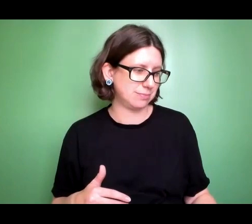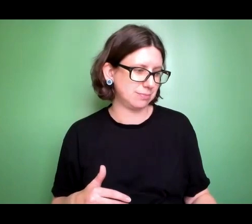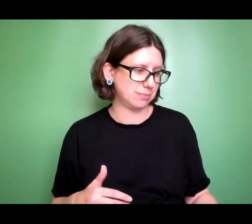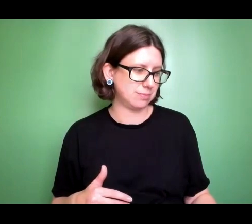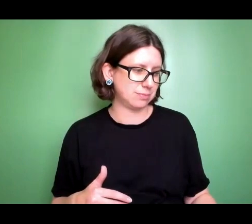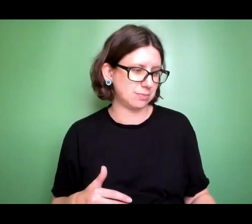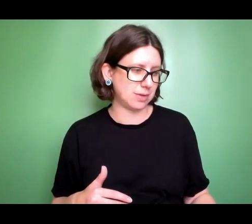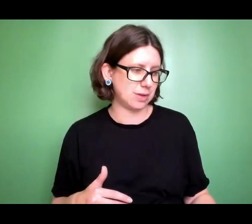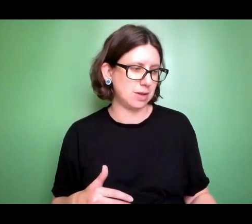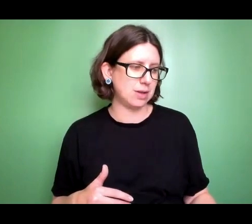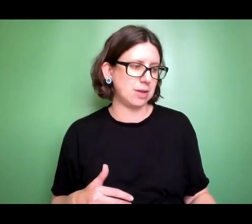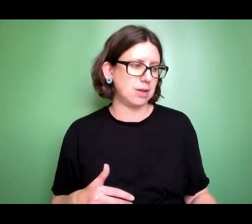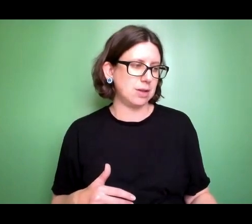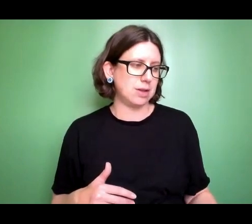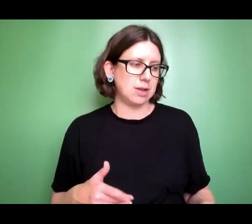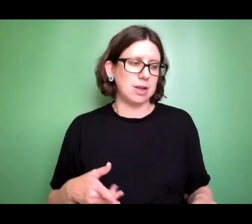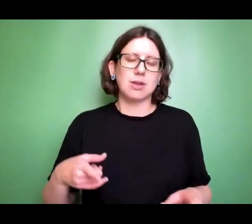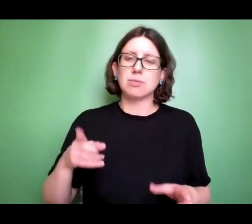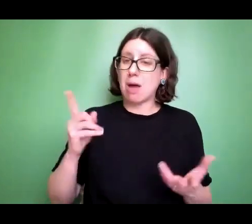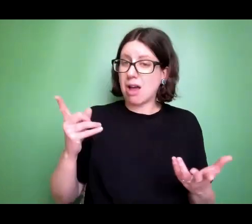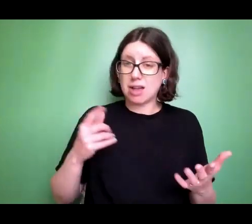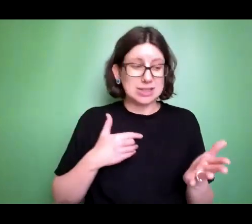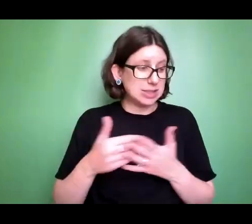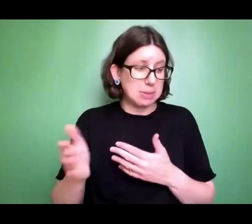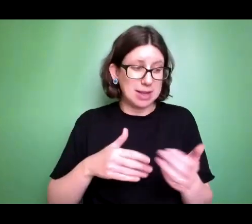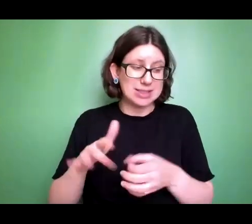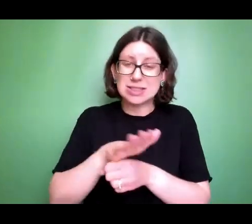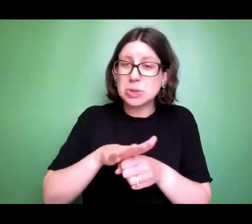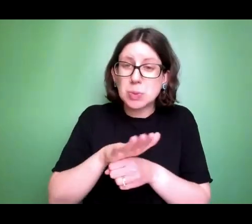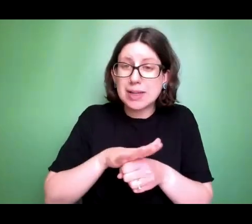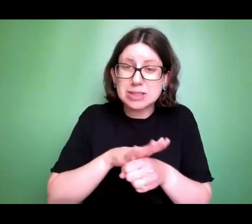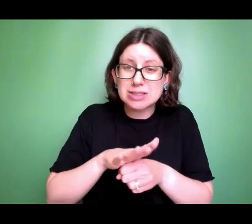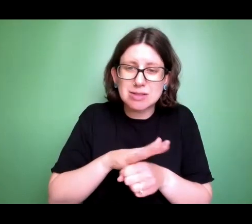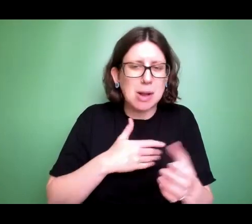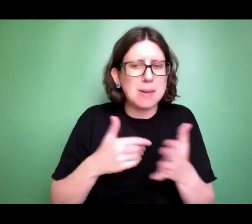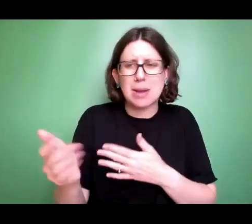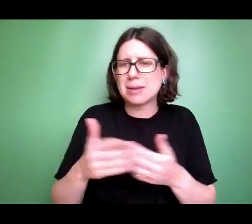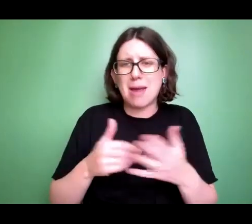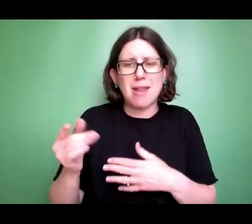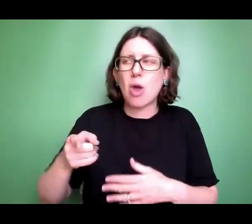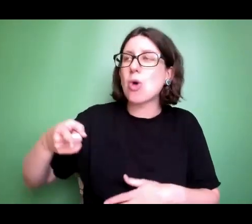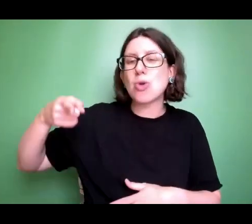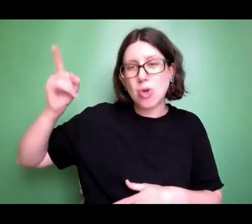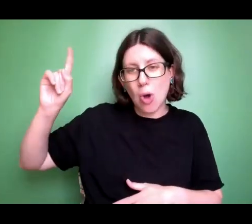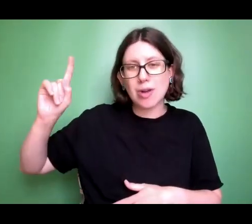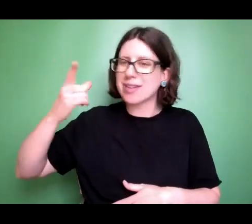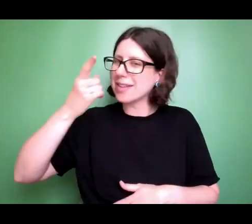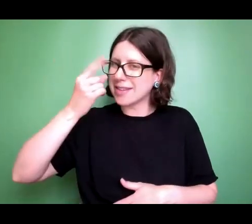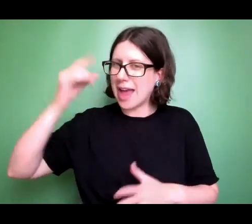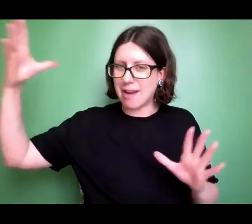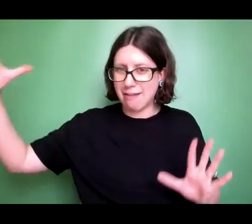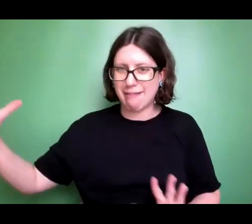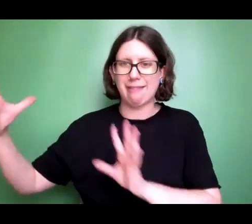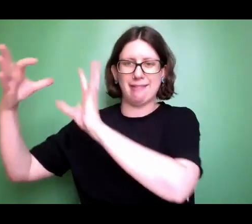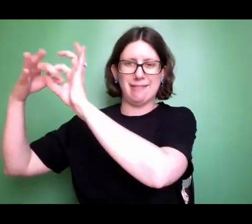But God is able to restore and redeem any situation. God is able to heal and make any person new because